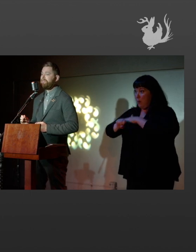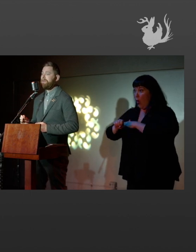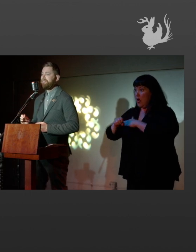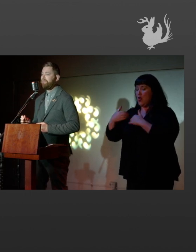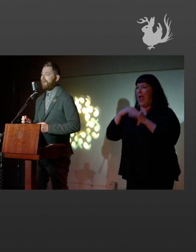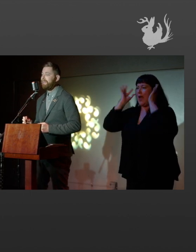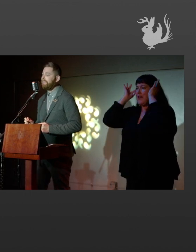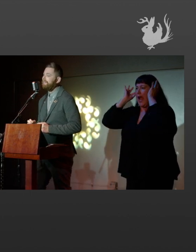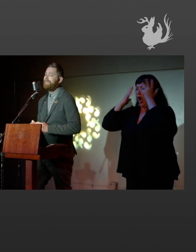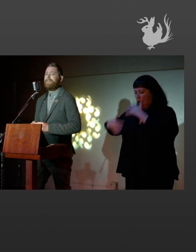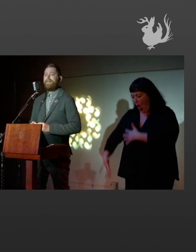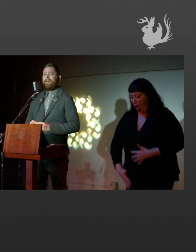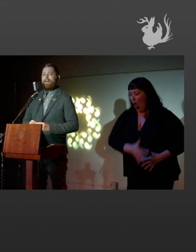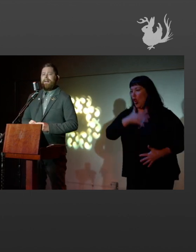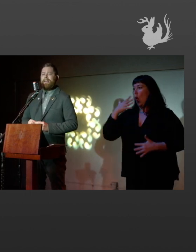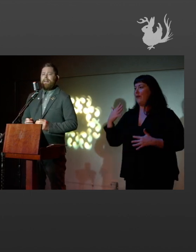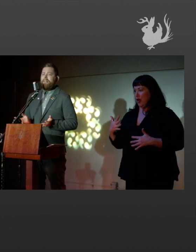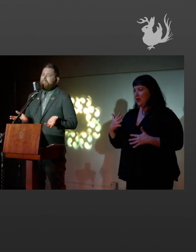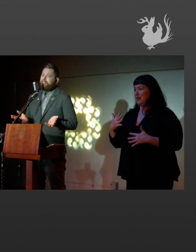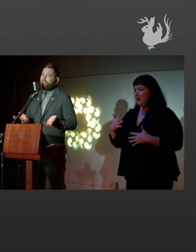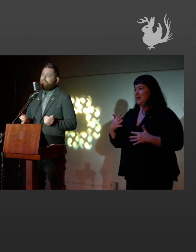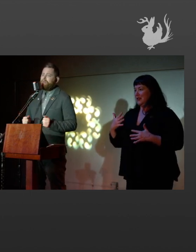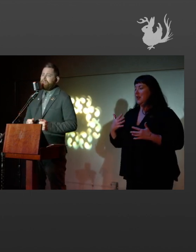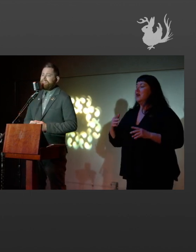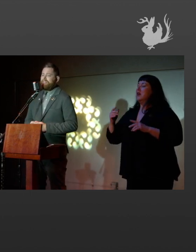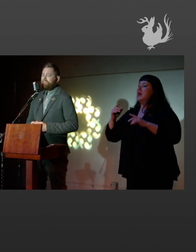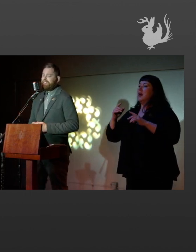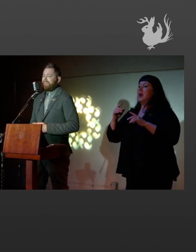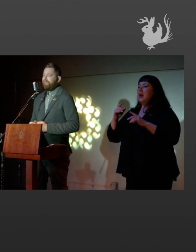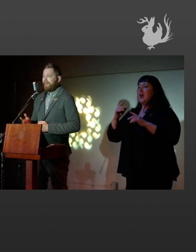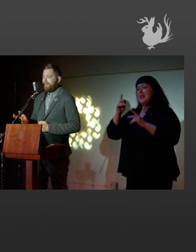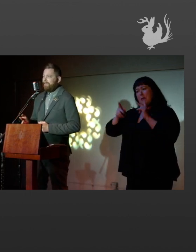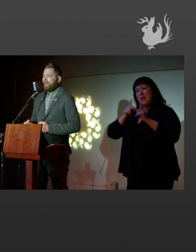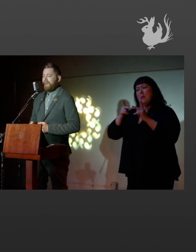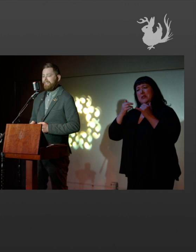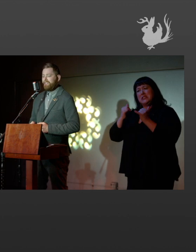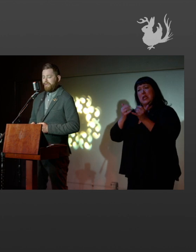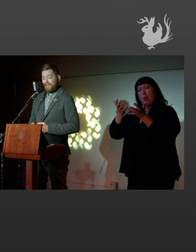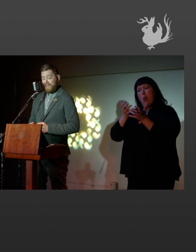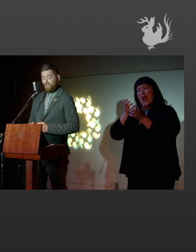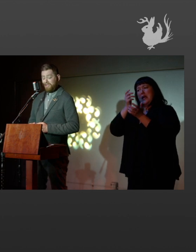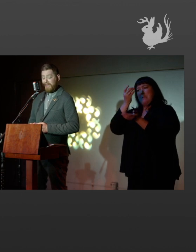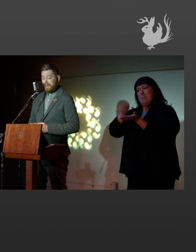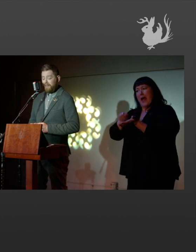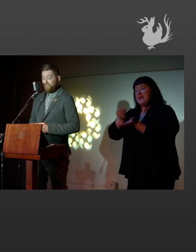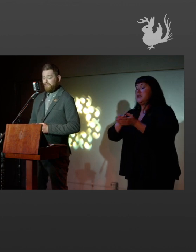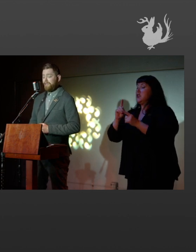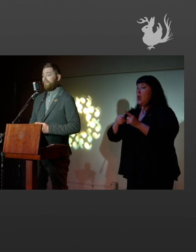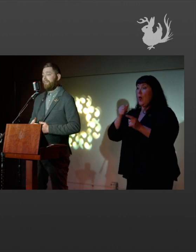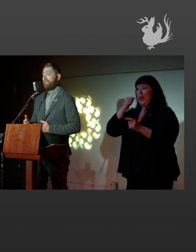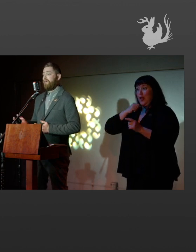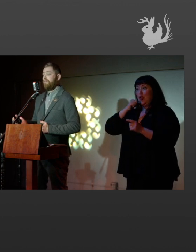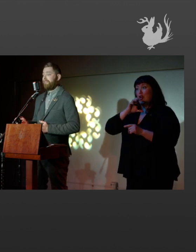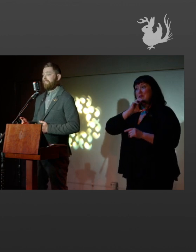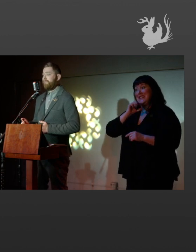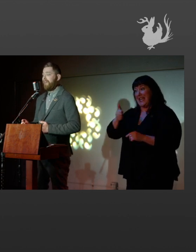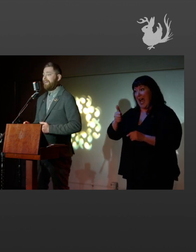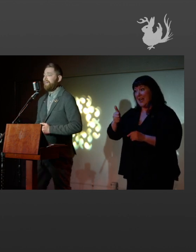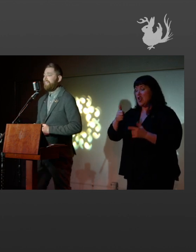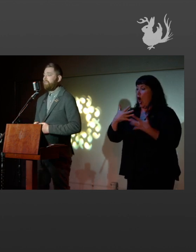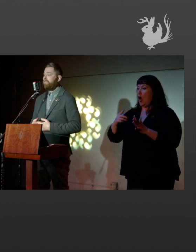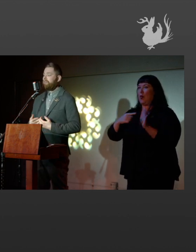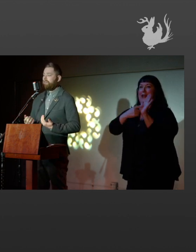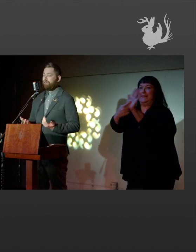assuming it was quite a surprise. These people were still interested in money, though. And so by the age of 10, she was already on public